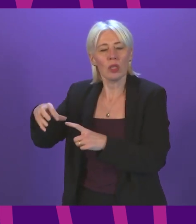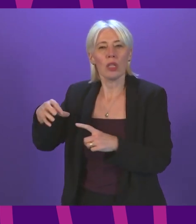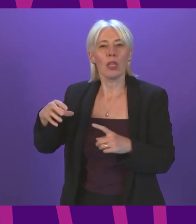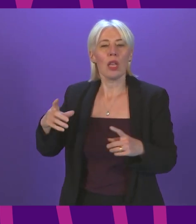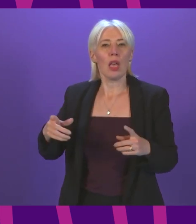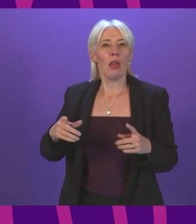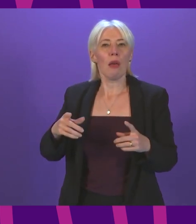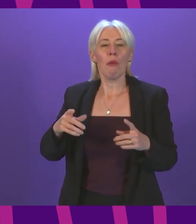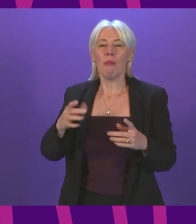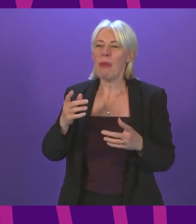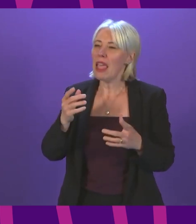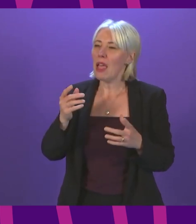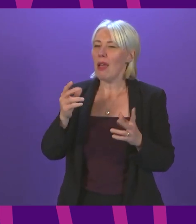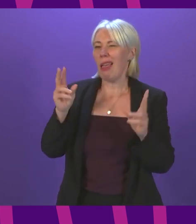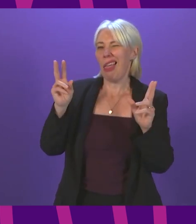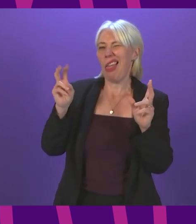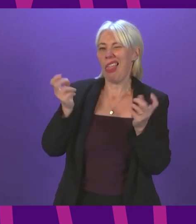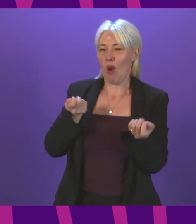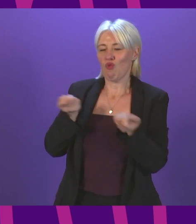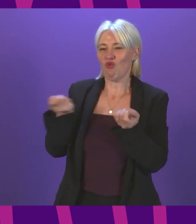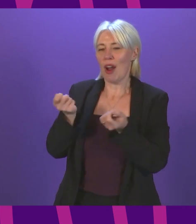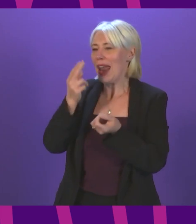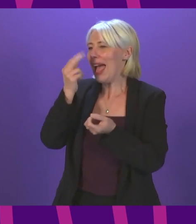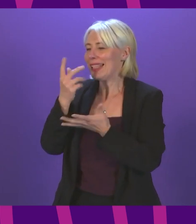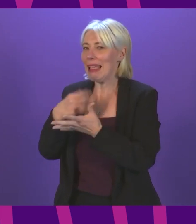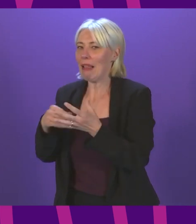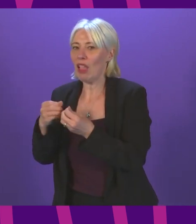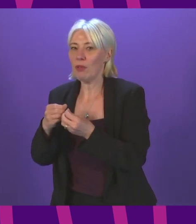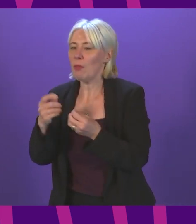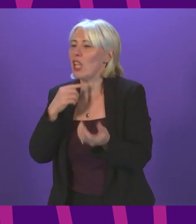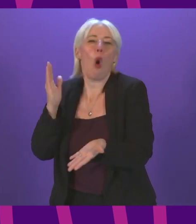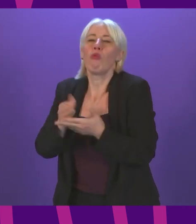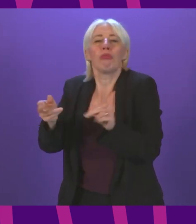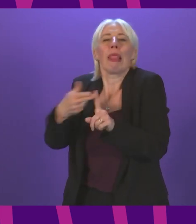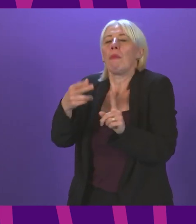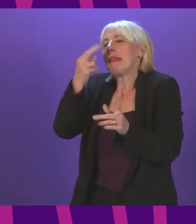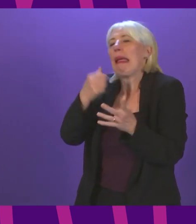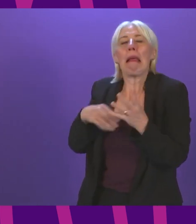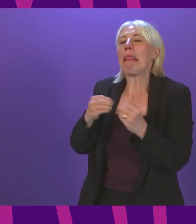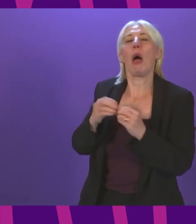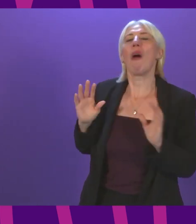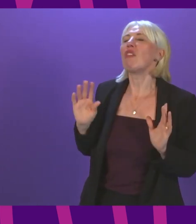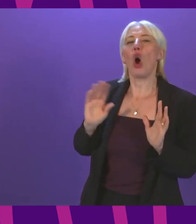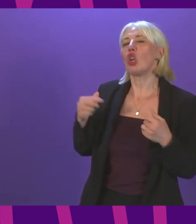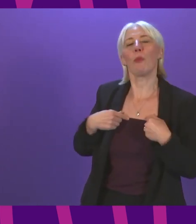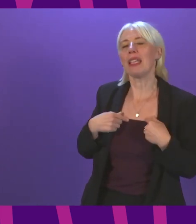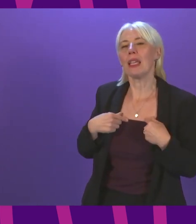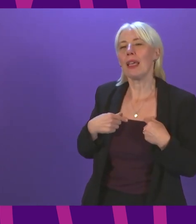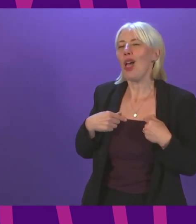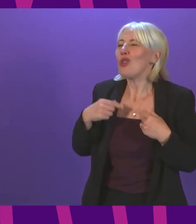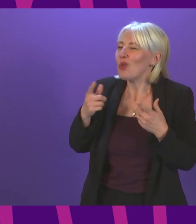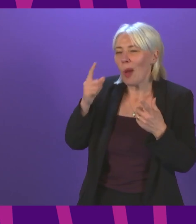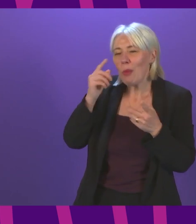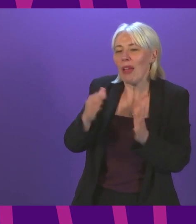almost as nightclubs, but without the need for certification when nightclubs have the certification. So we're trying to avoid market displacement there, which I think is